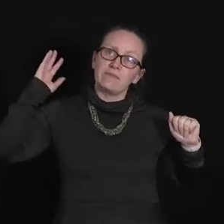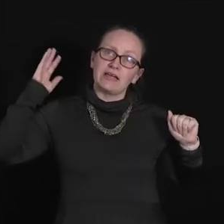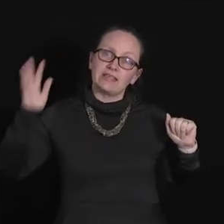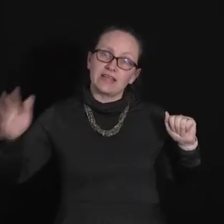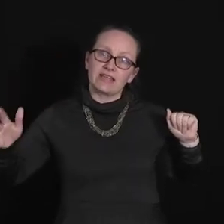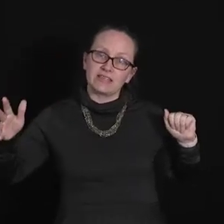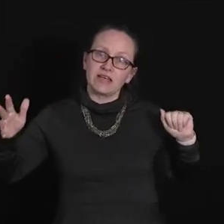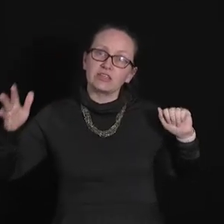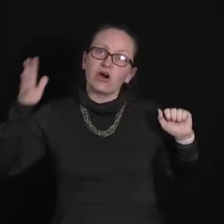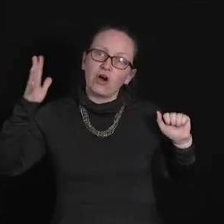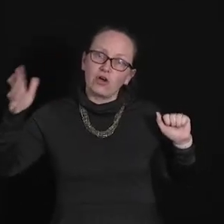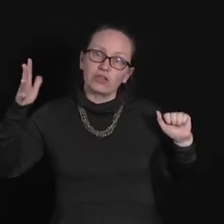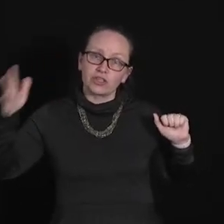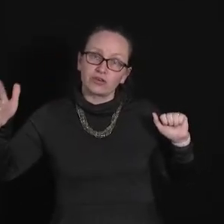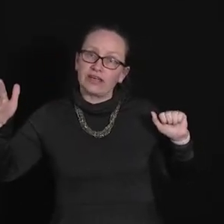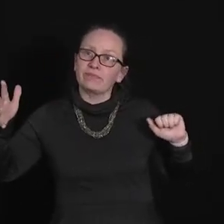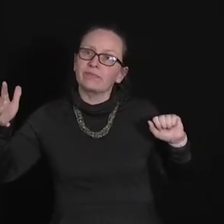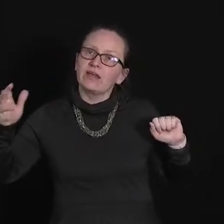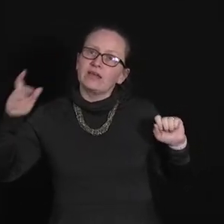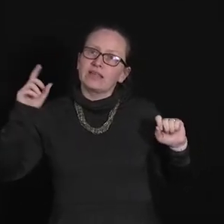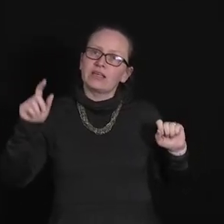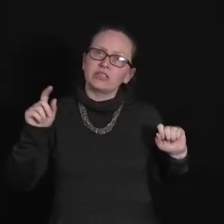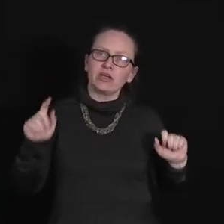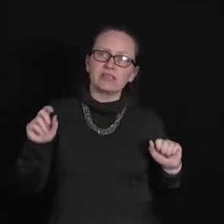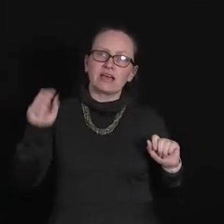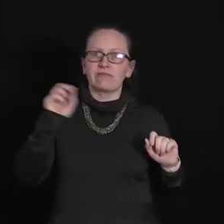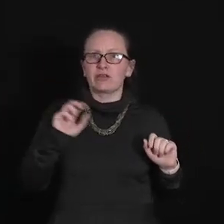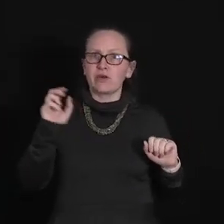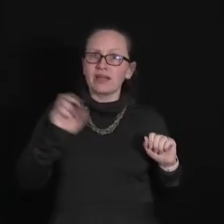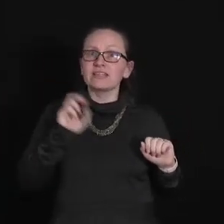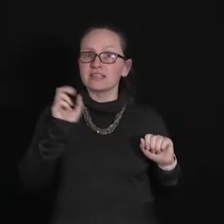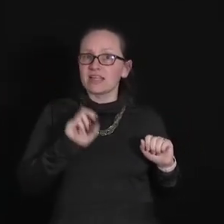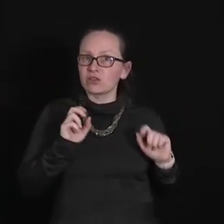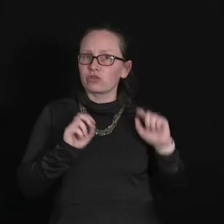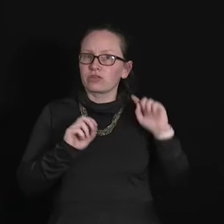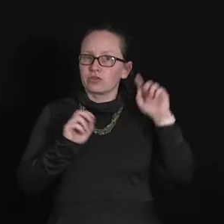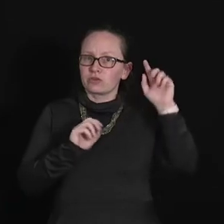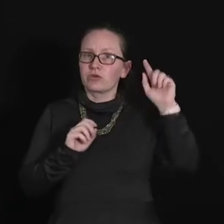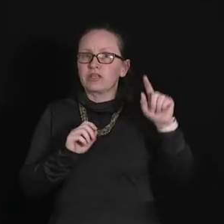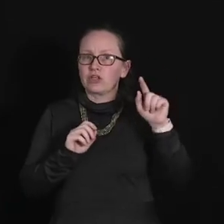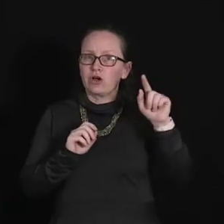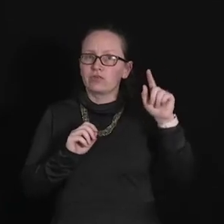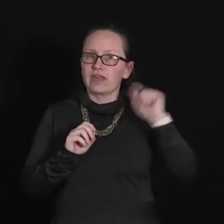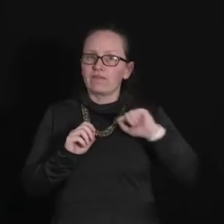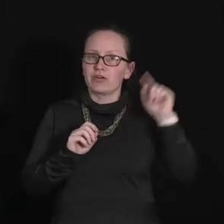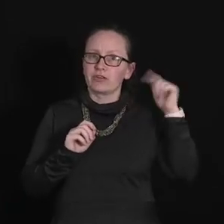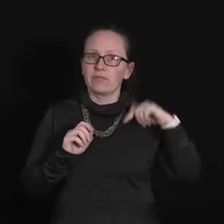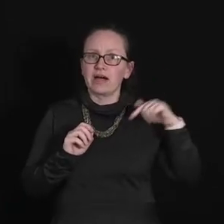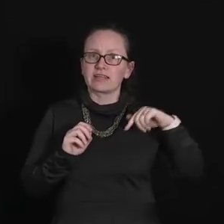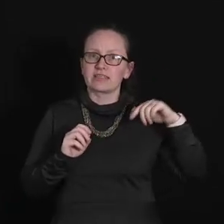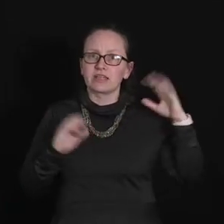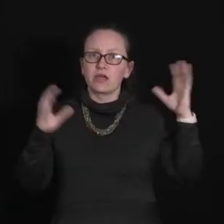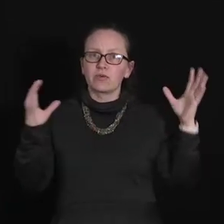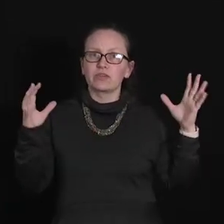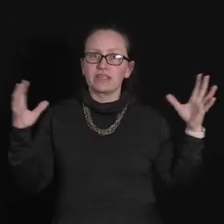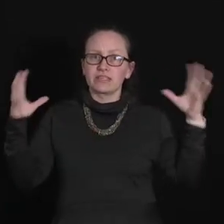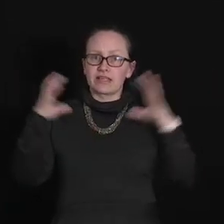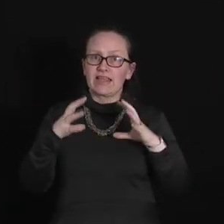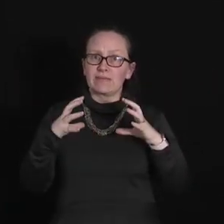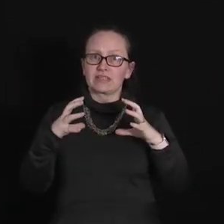we're detecting it on the screen. Now it turns out if we try and detect through which hole that photon passes well this collapses